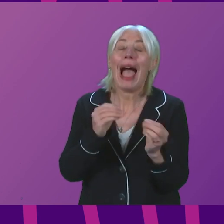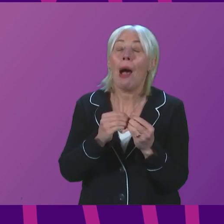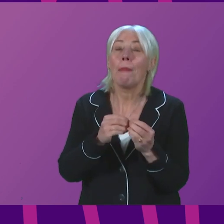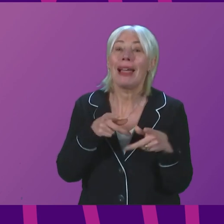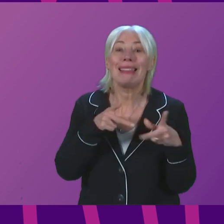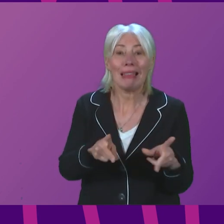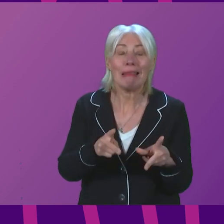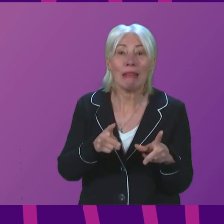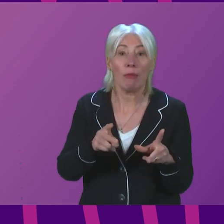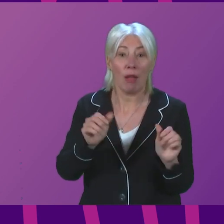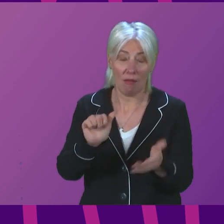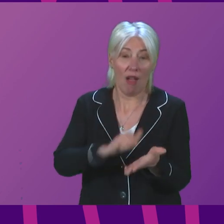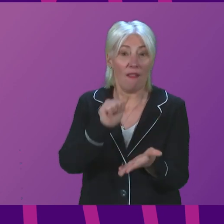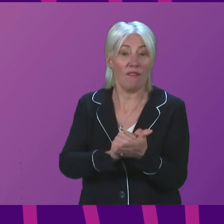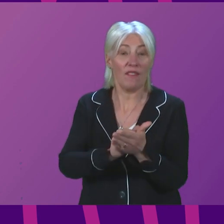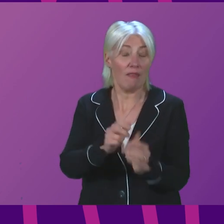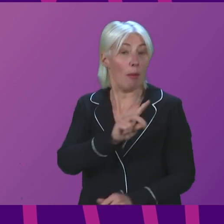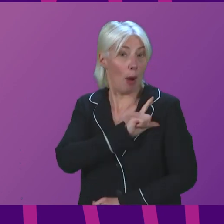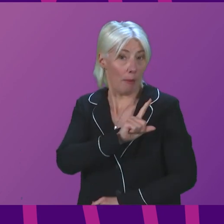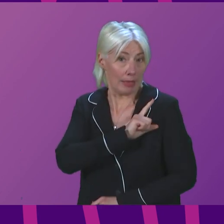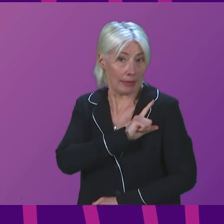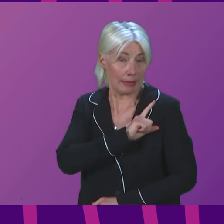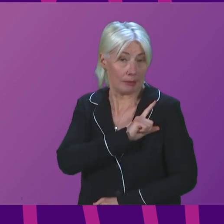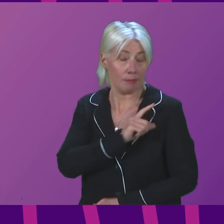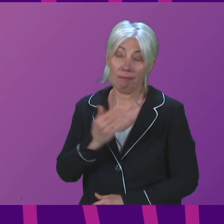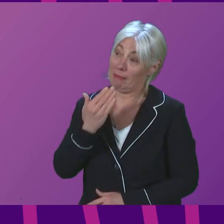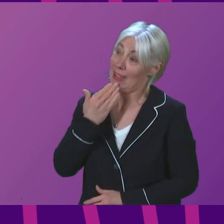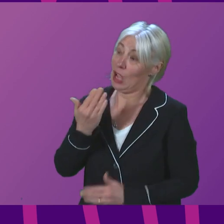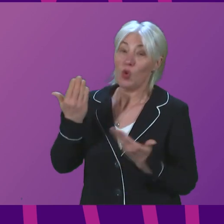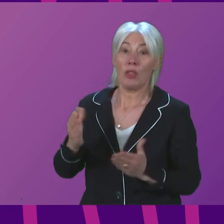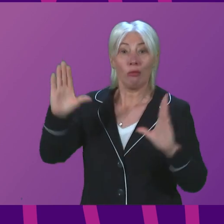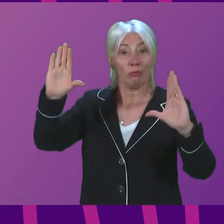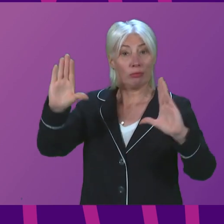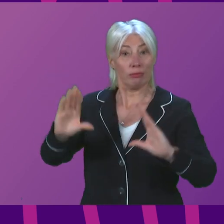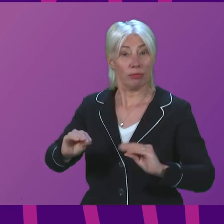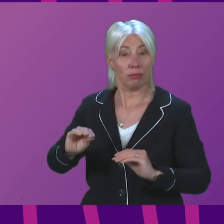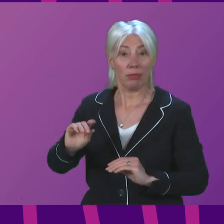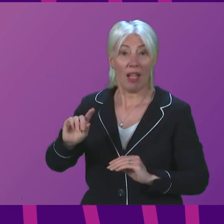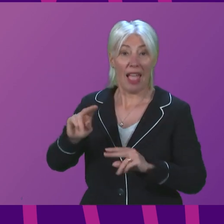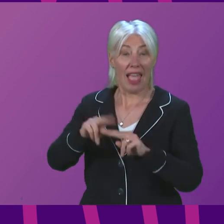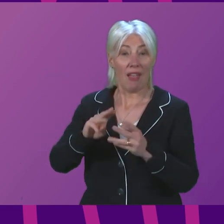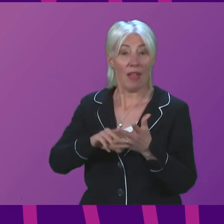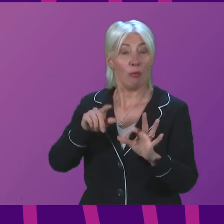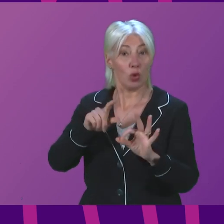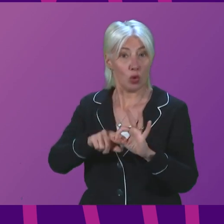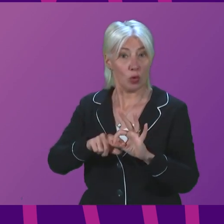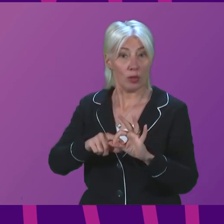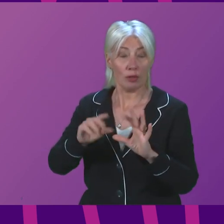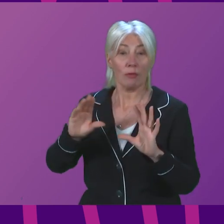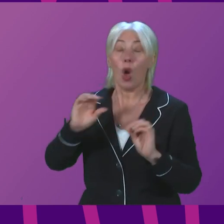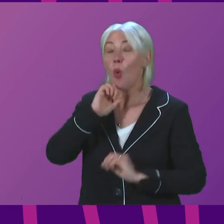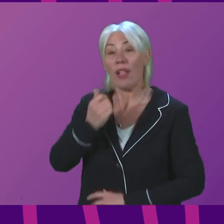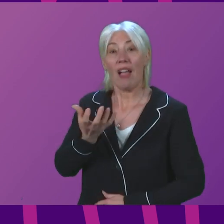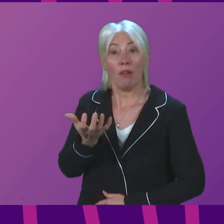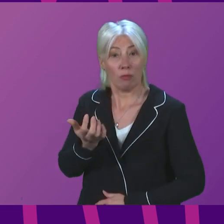Thank you. That concludes First Minister's questions. The next item of business is a Member's Business Debate in the name of Katie Clark, and there will be